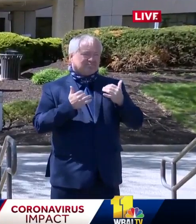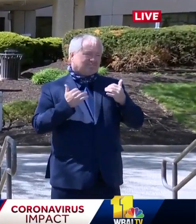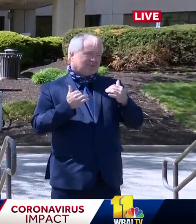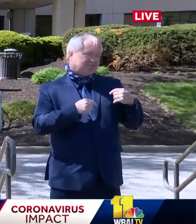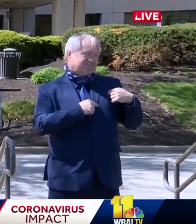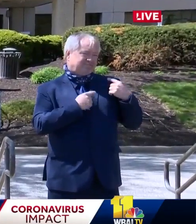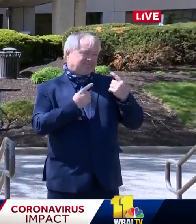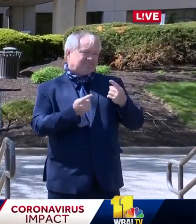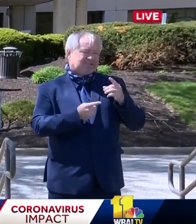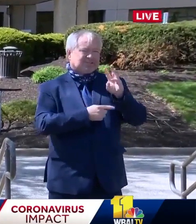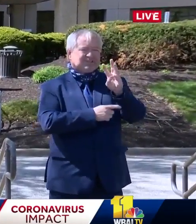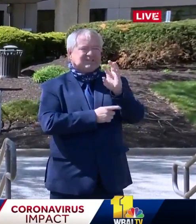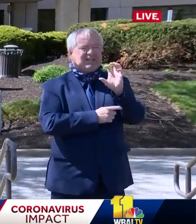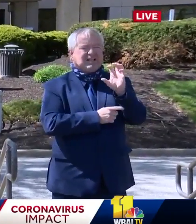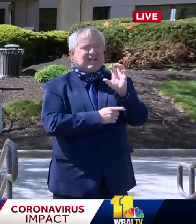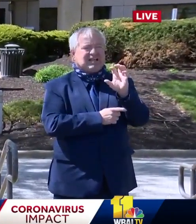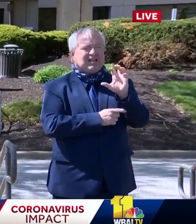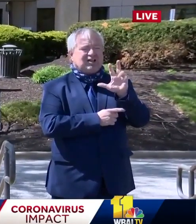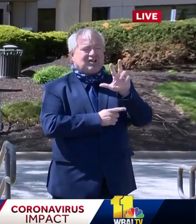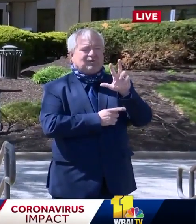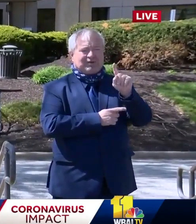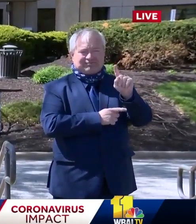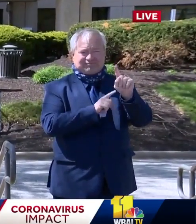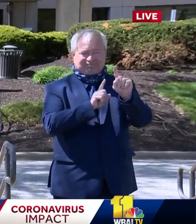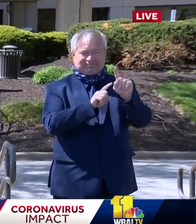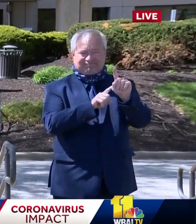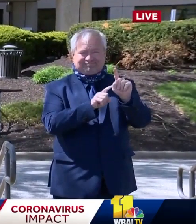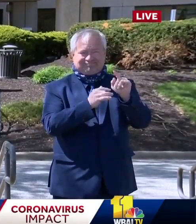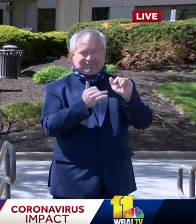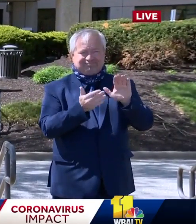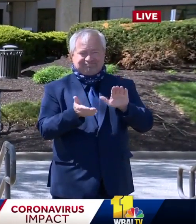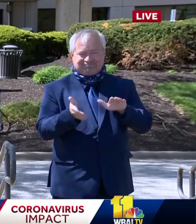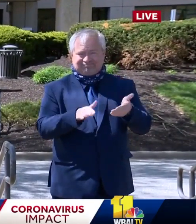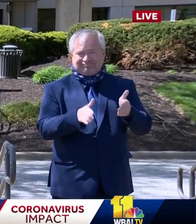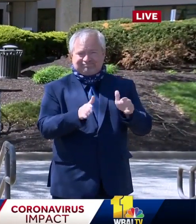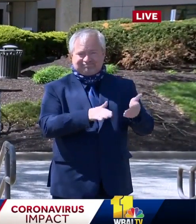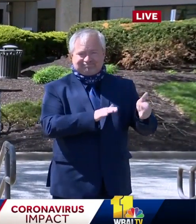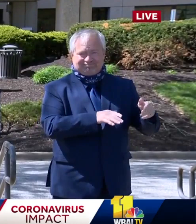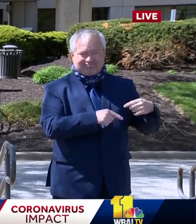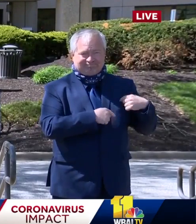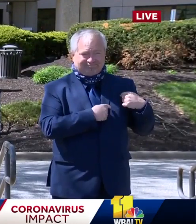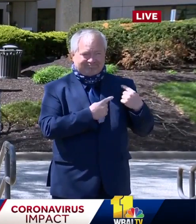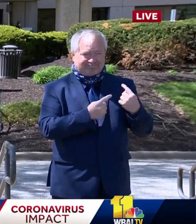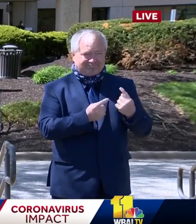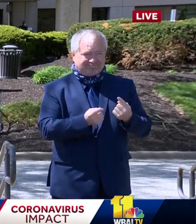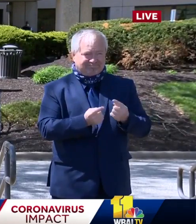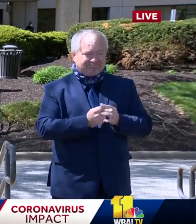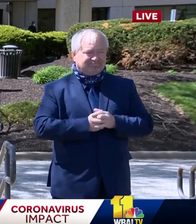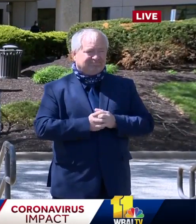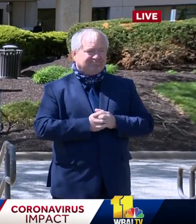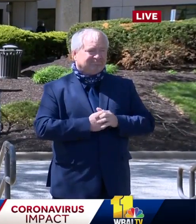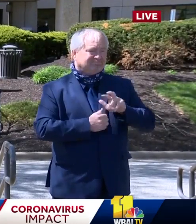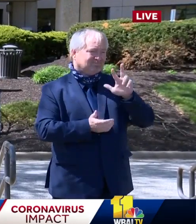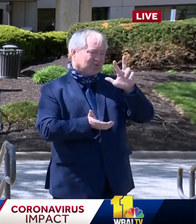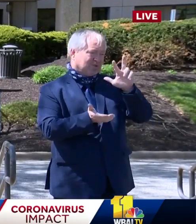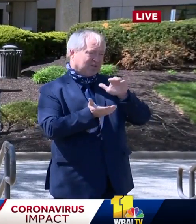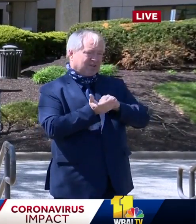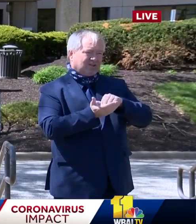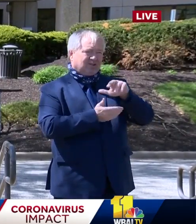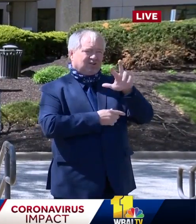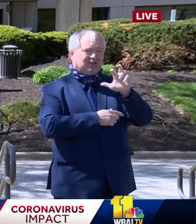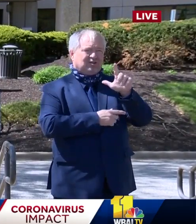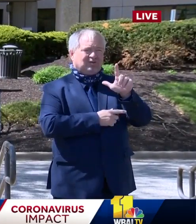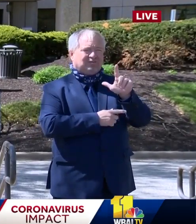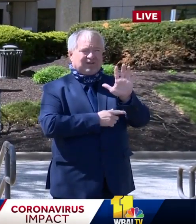their lives to this deadly virus. Three thousand three hundred and twenty-five coronavirus patients have been